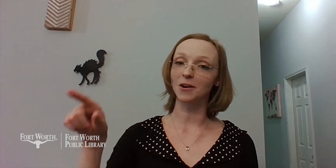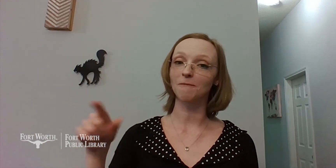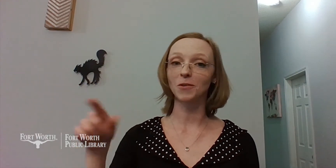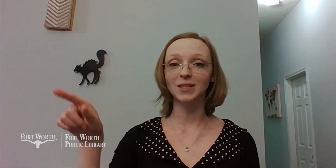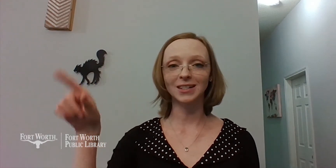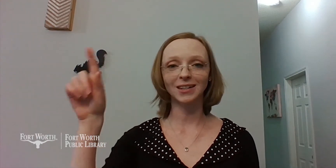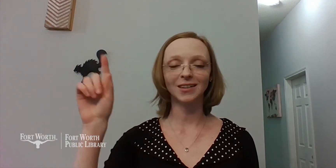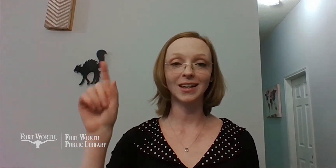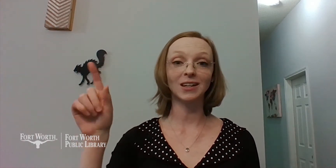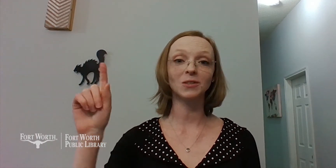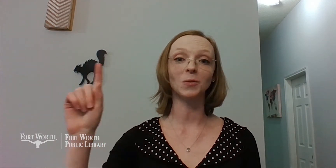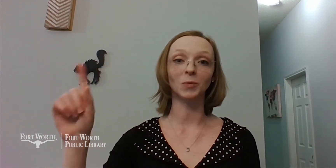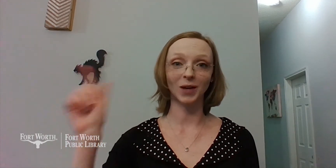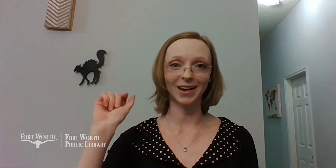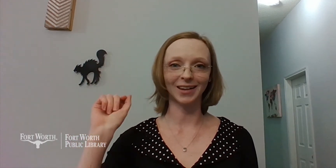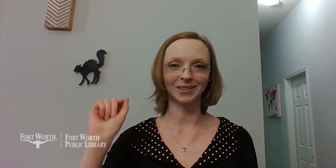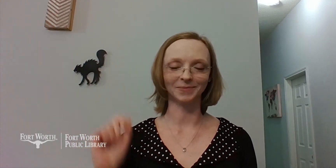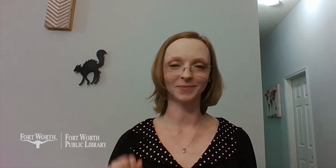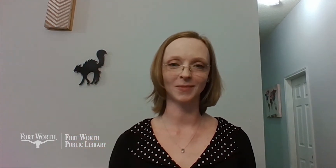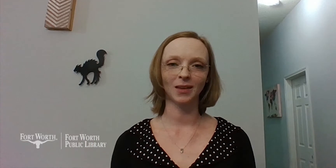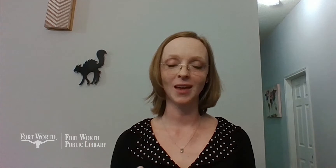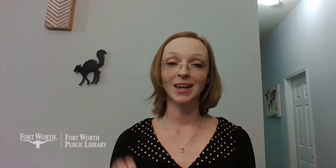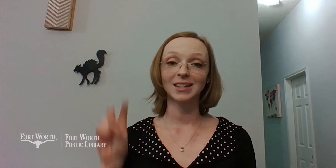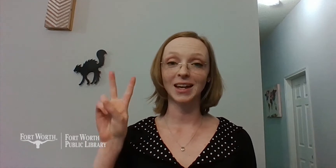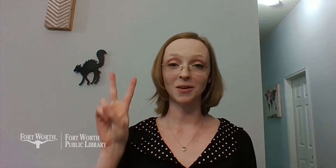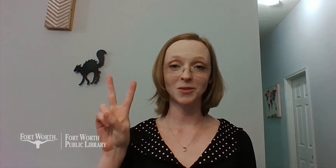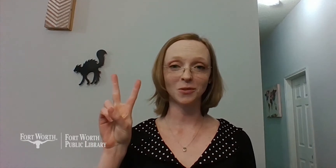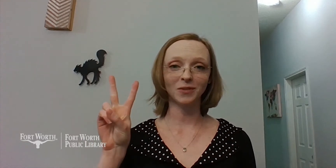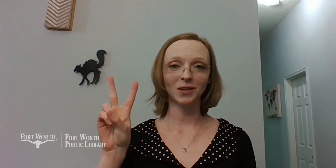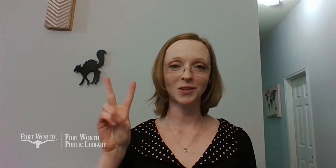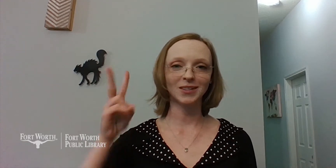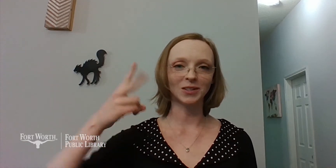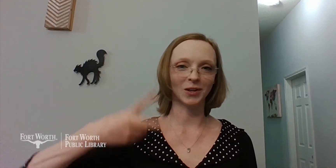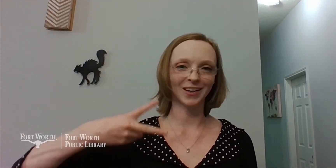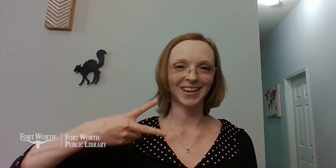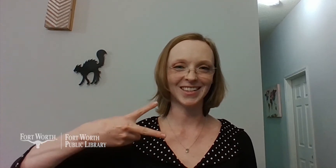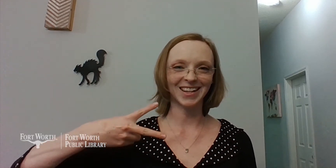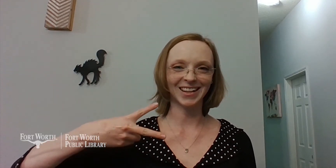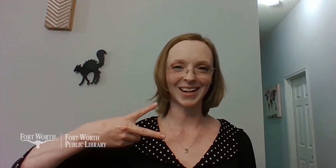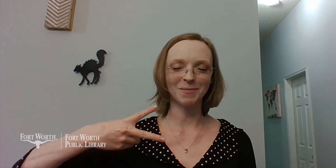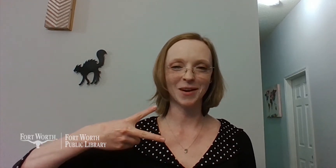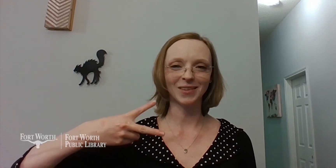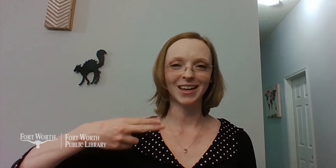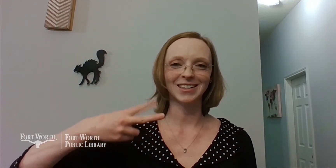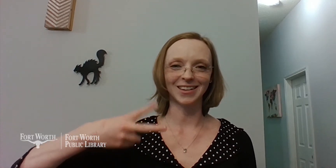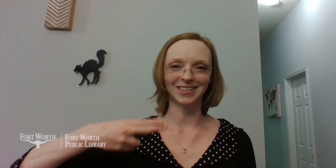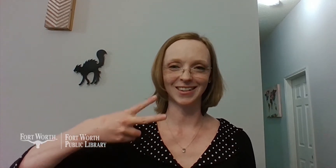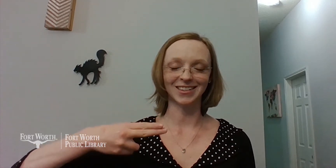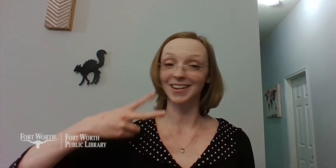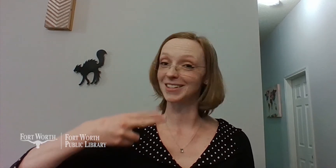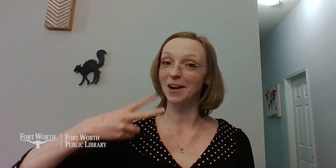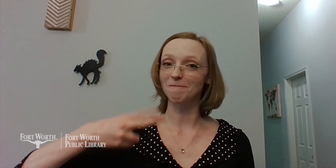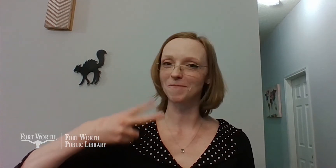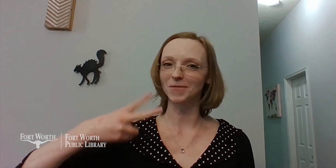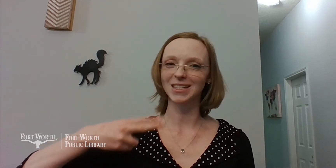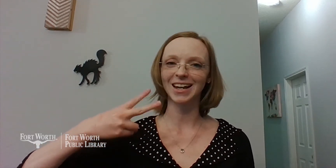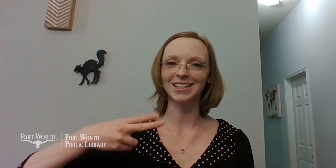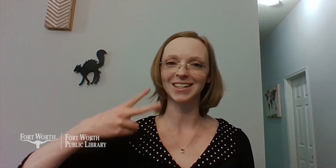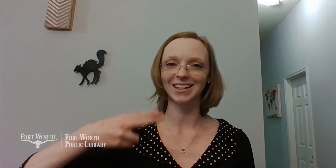our first skill is writing. Take out two fingers, turn it on inside like a mouth, talk, talk, talk, our second skill